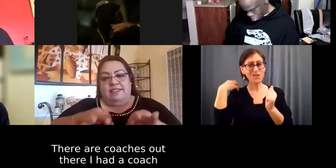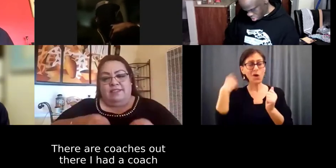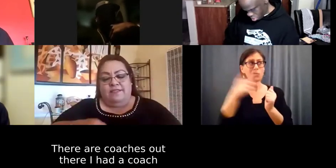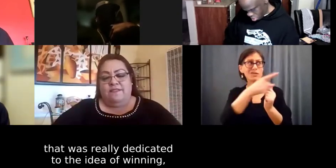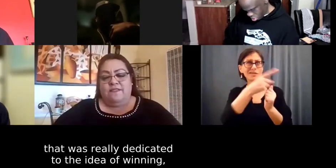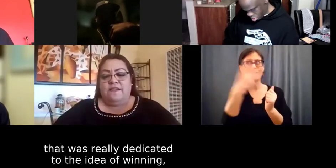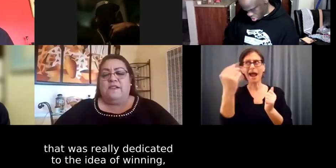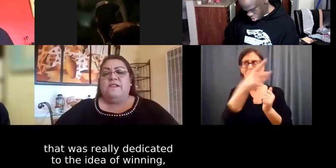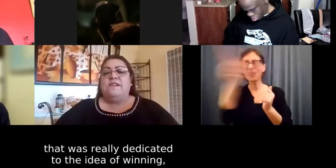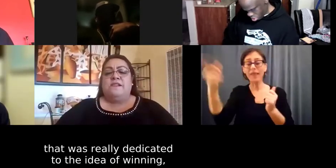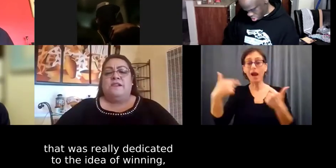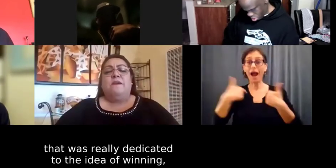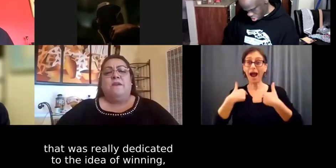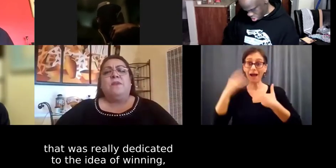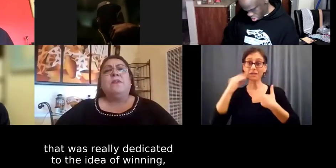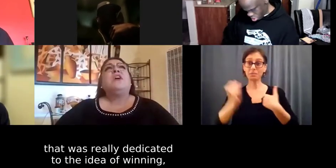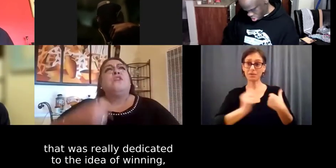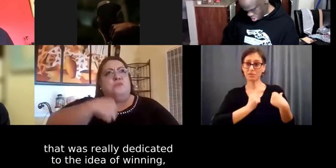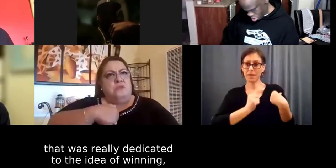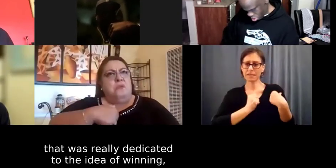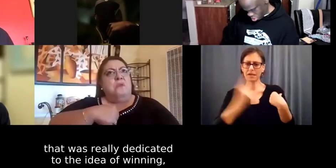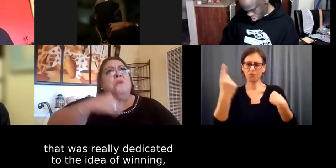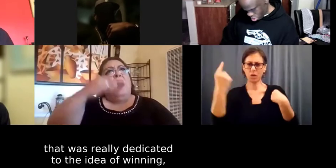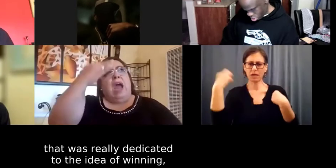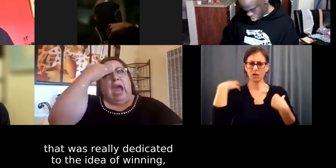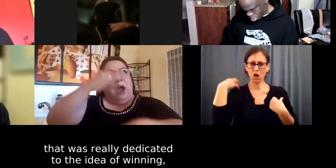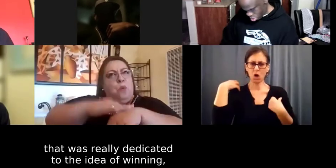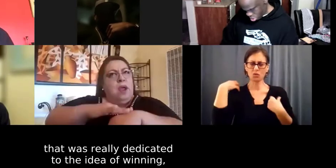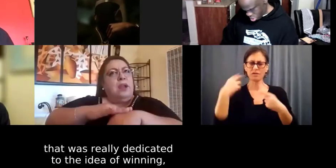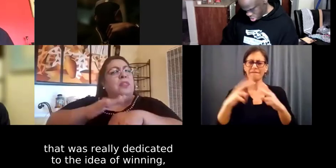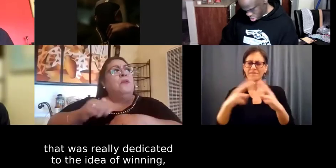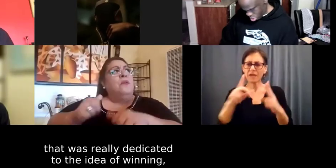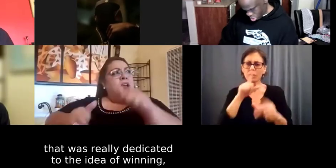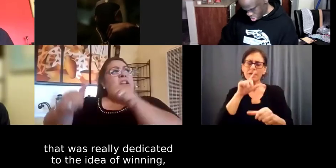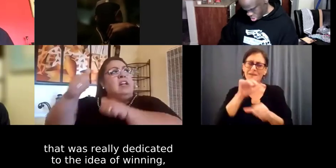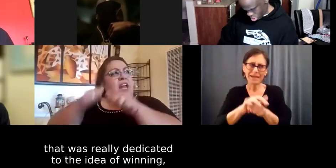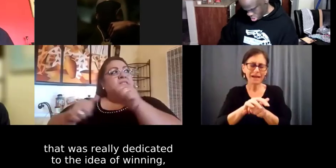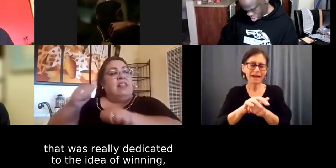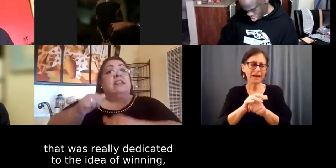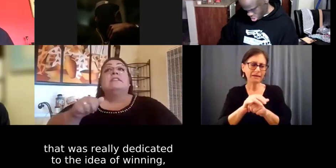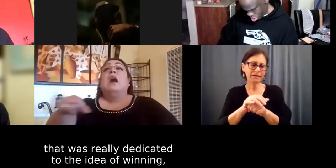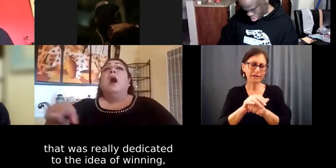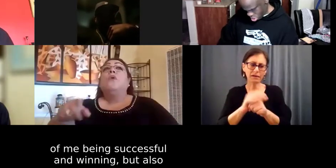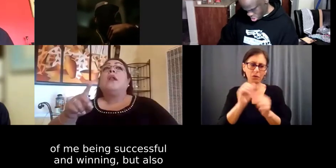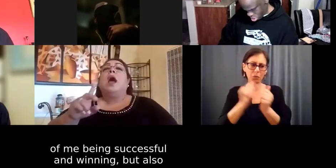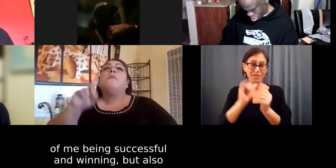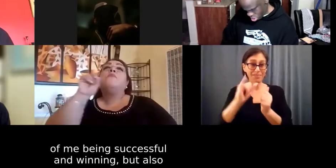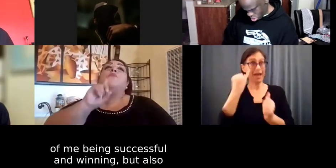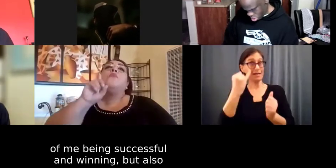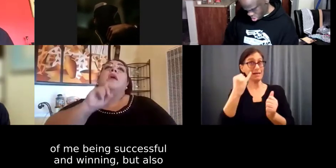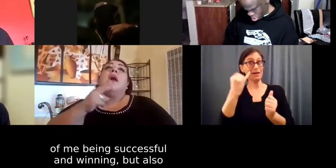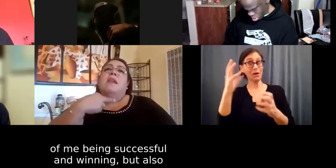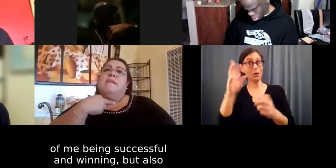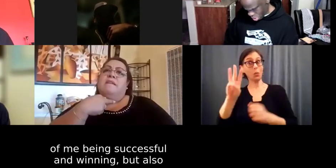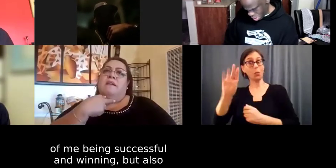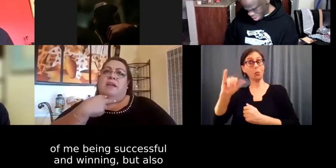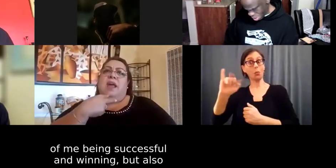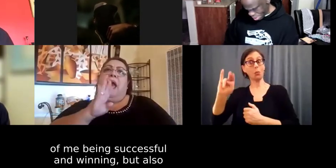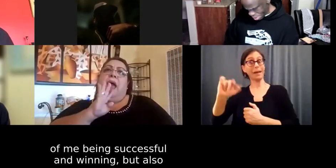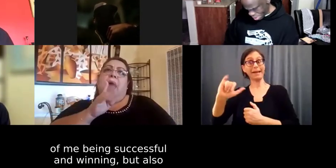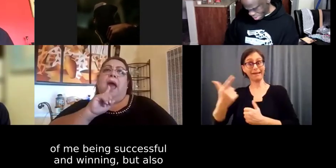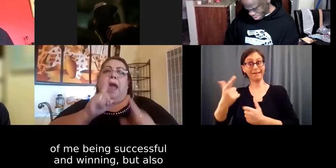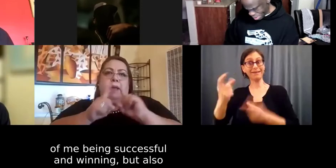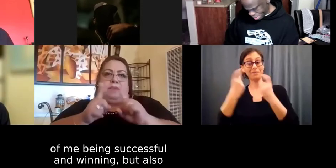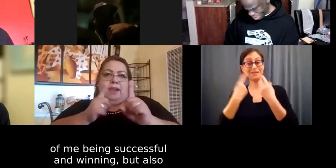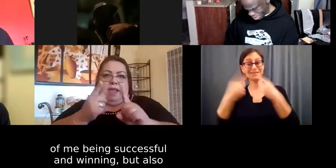had a coach that was really dedicated to the idea of winning, of me being successful and